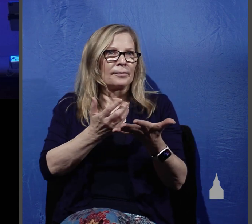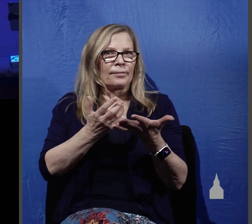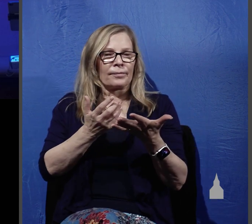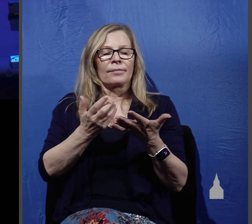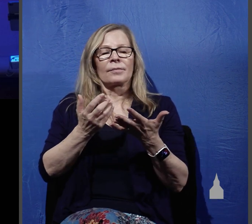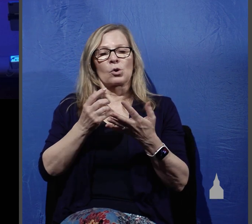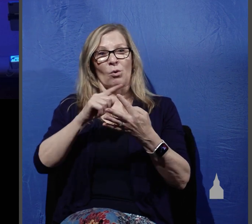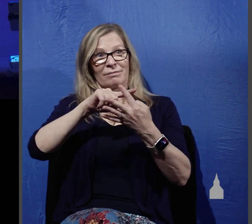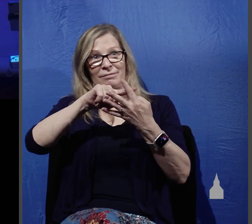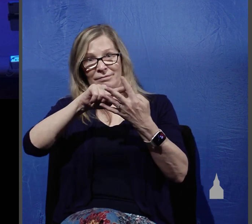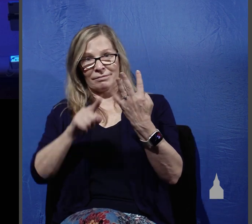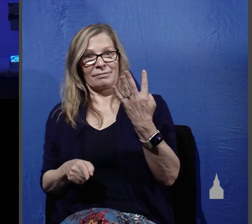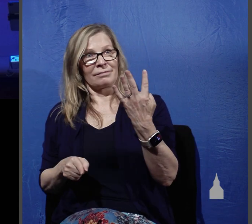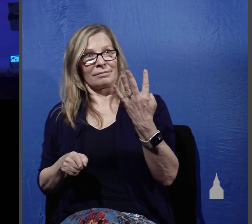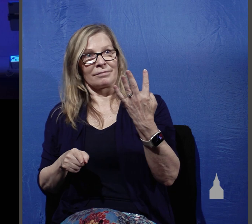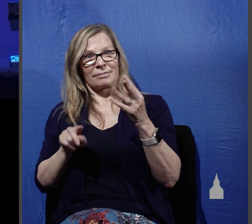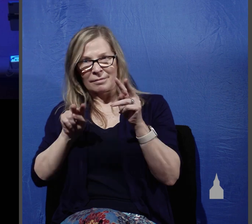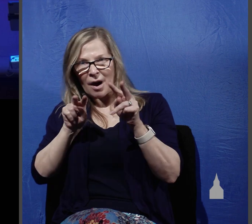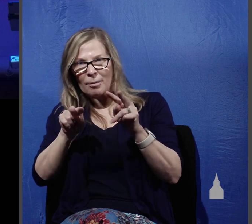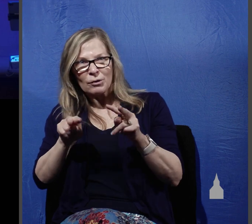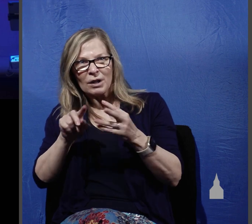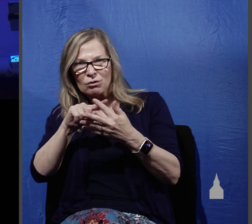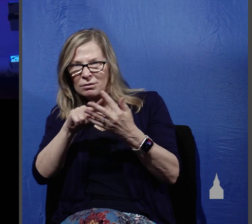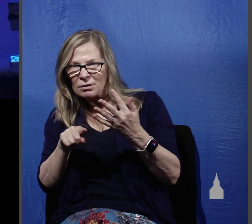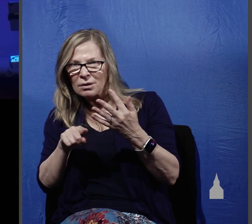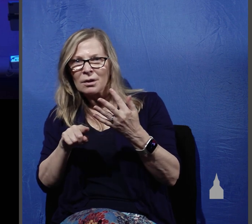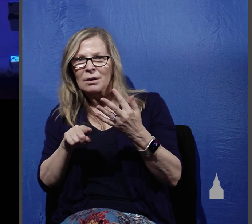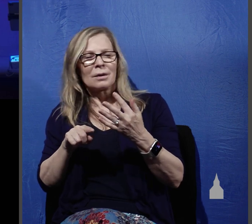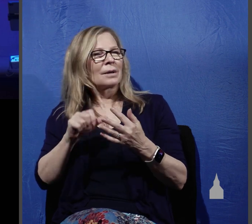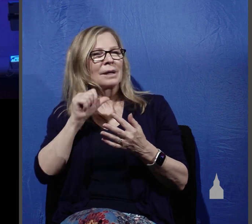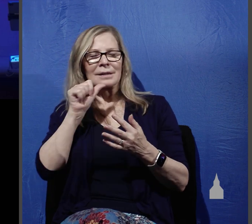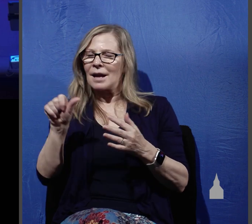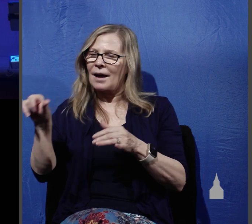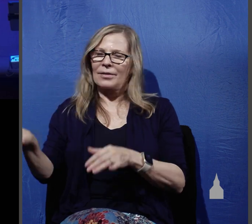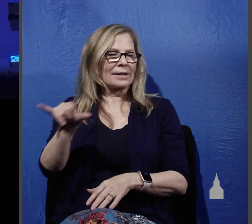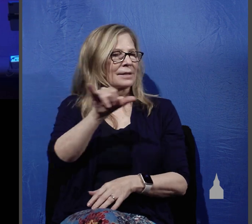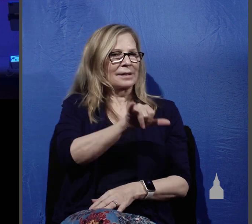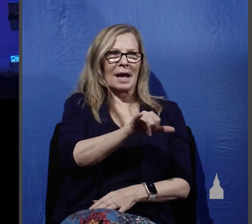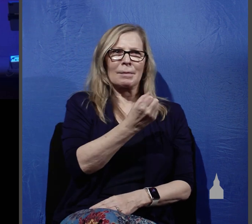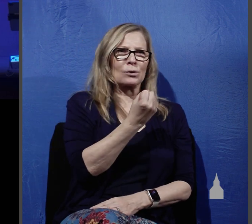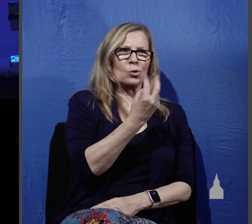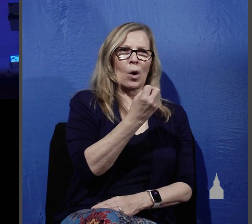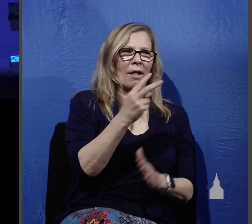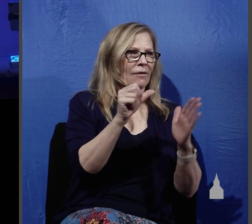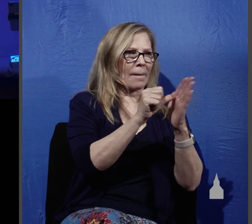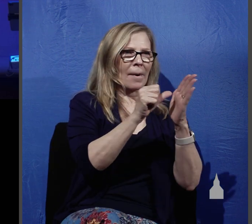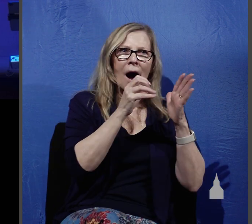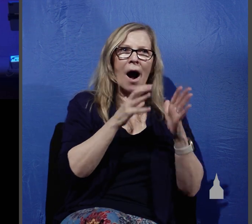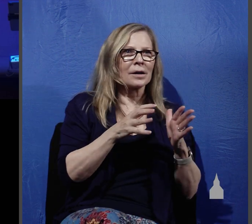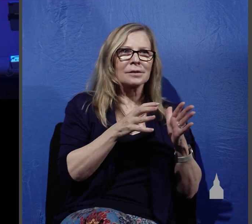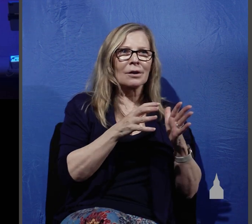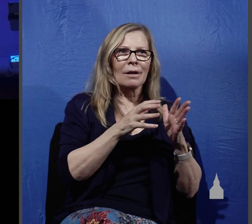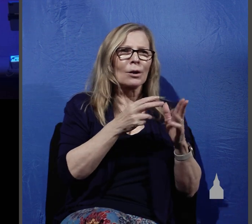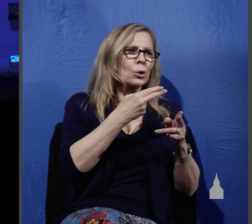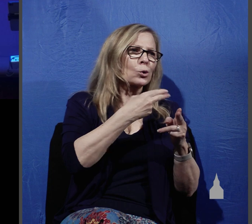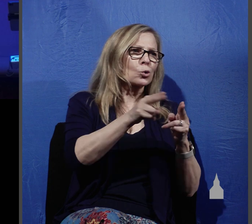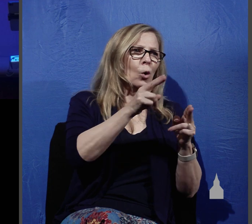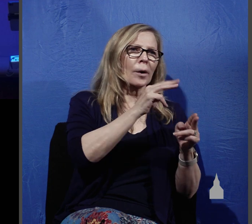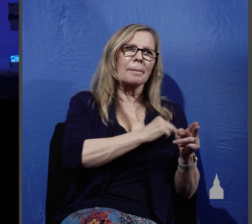that this evangelistic work is not a duplicate of the apostles' short-term missions trip into Galilee, but rather a distinct new ministry